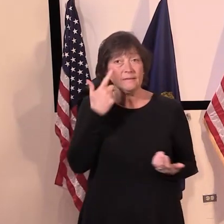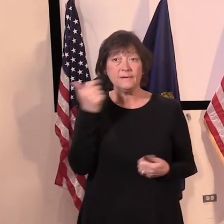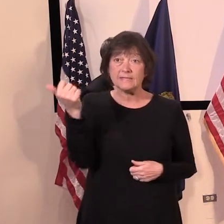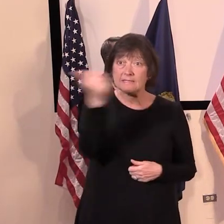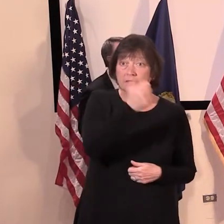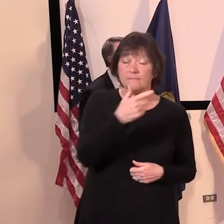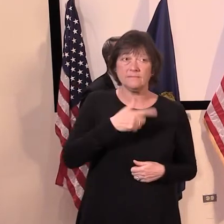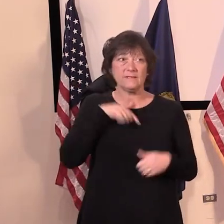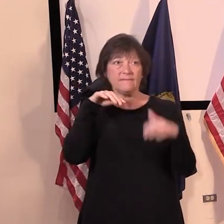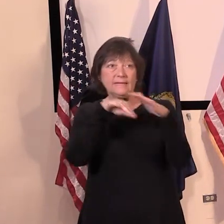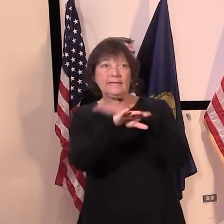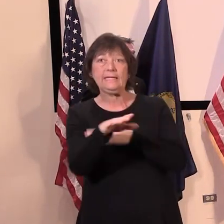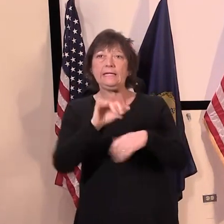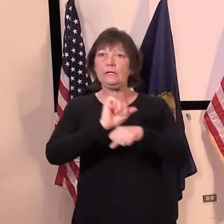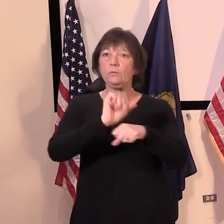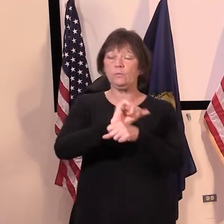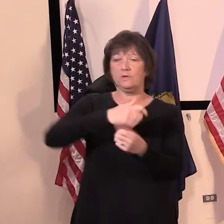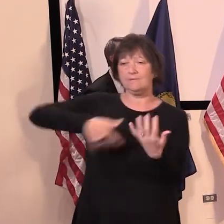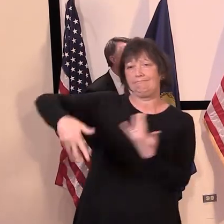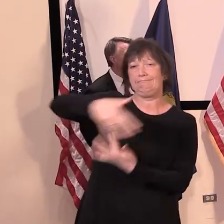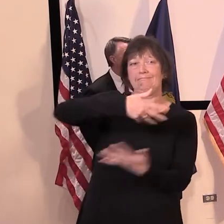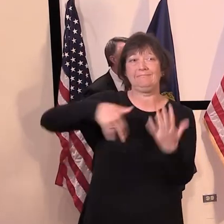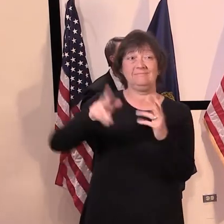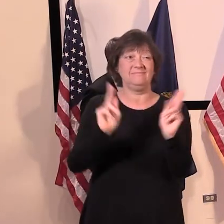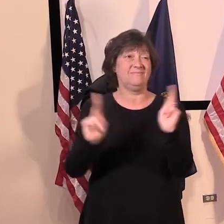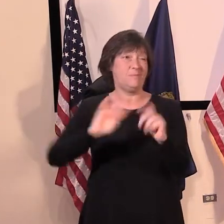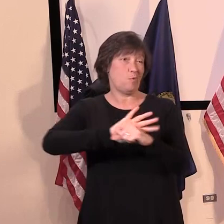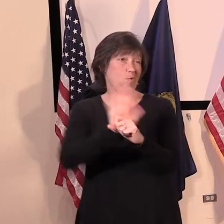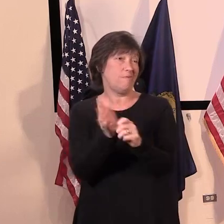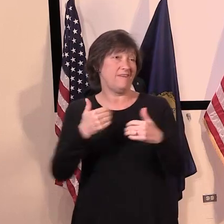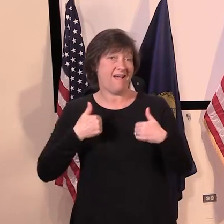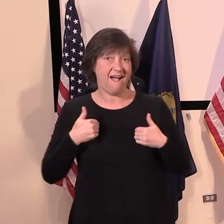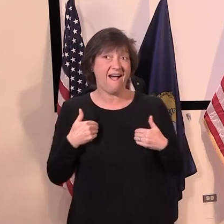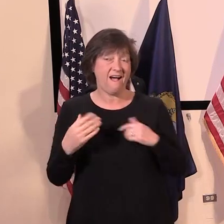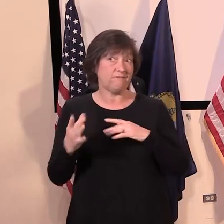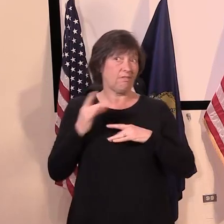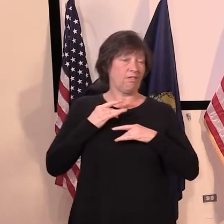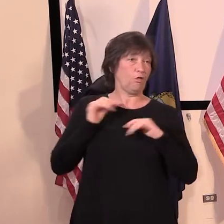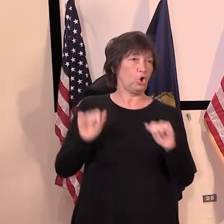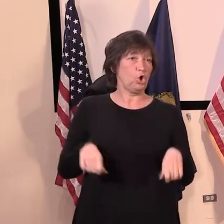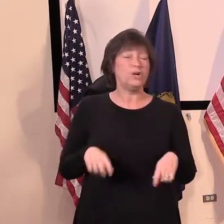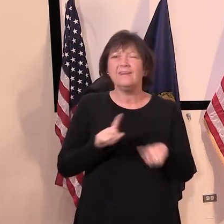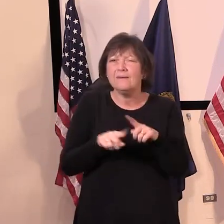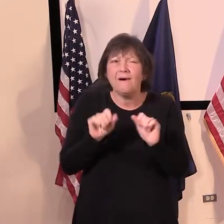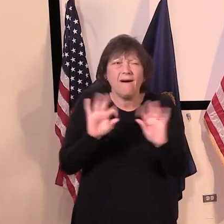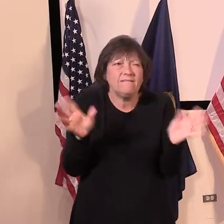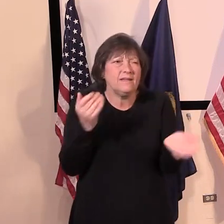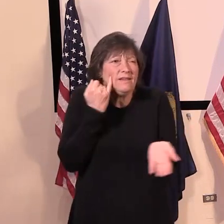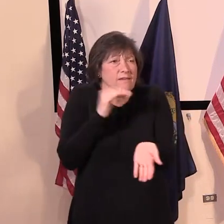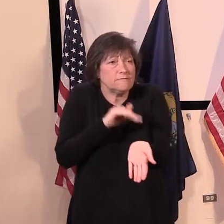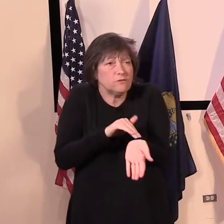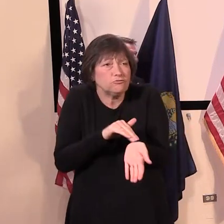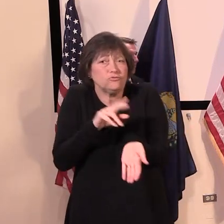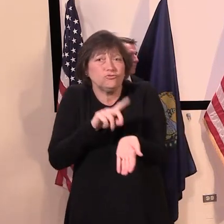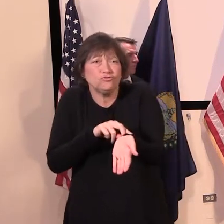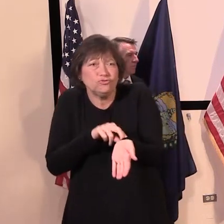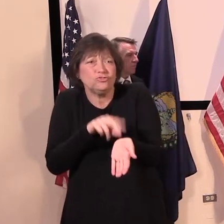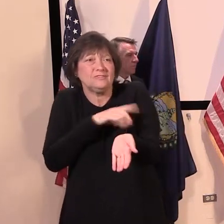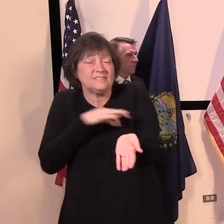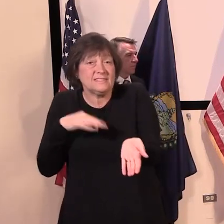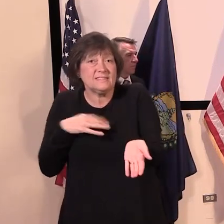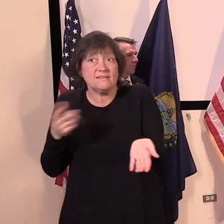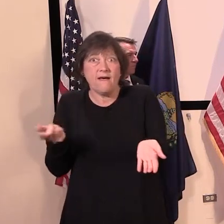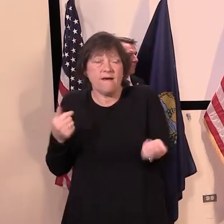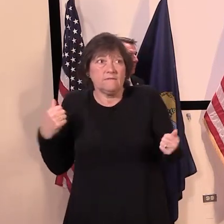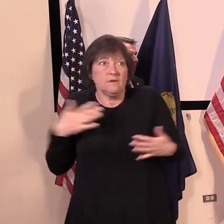may be exposed to other patients with COVID. But clearly, if they were uncomfortable with the environment they were going to, they would